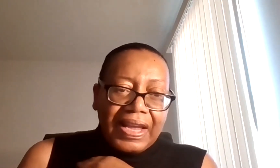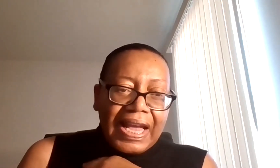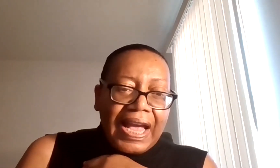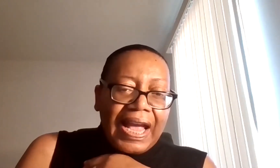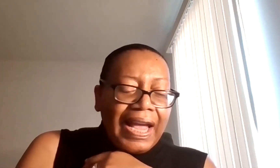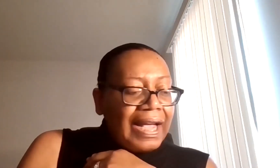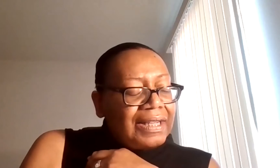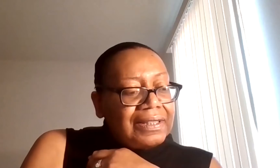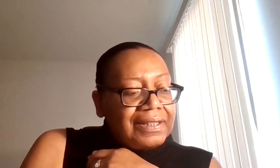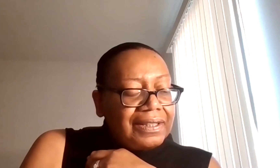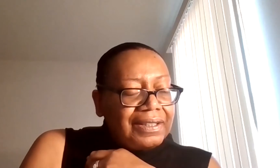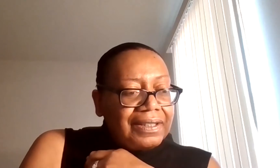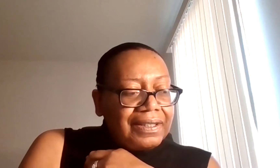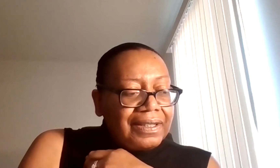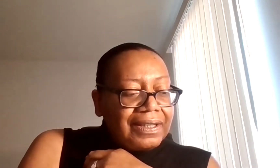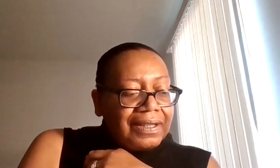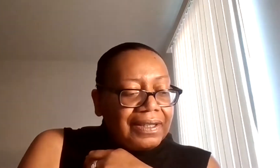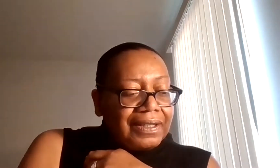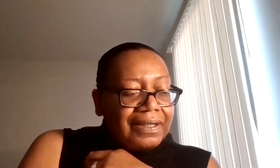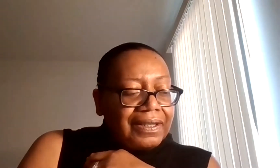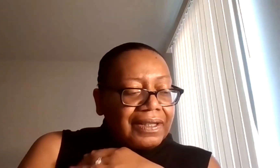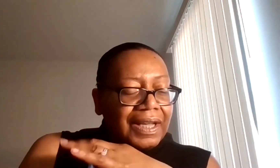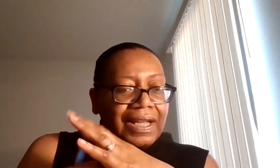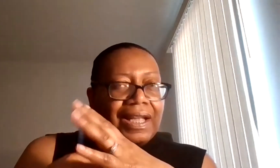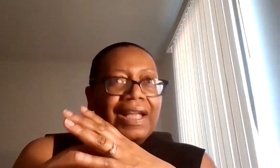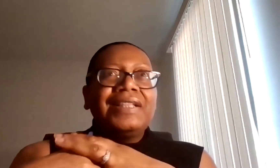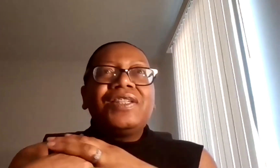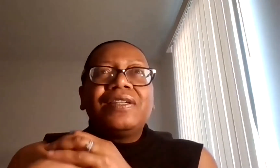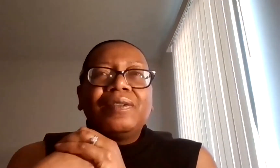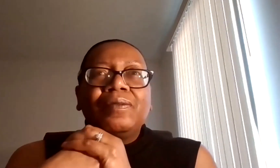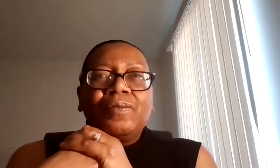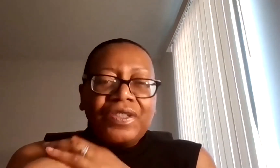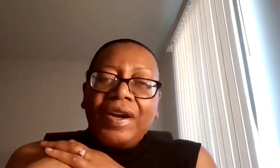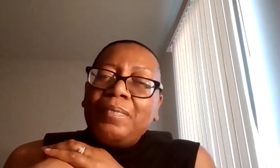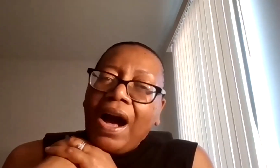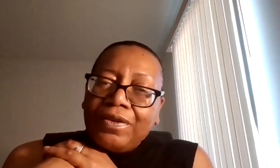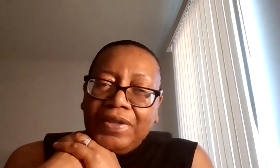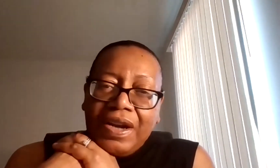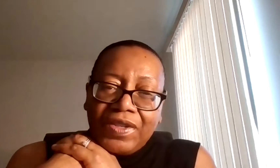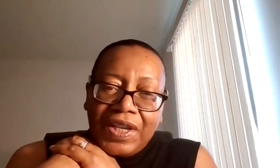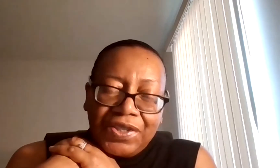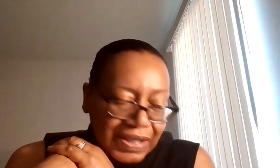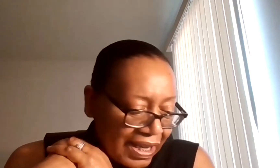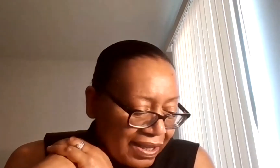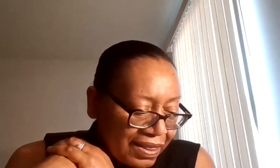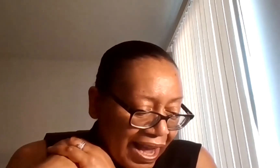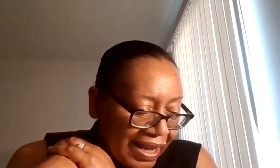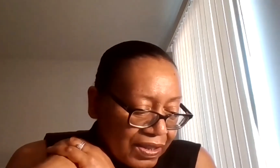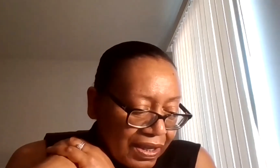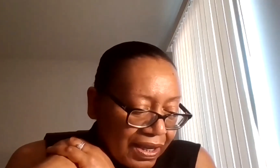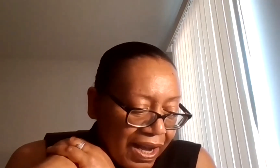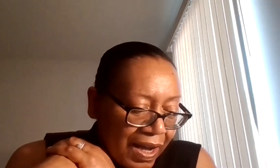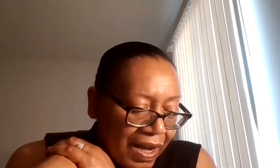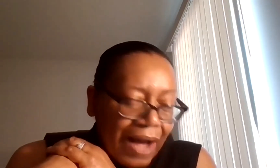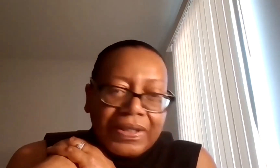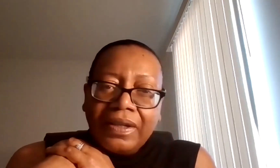on? Um, and it was very powerful conversation in that,